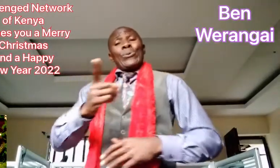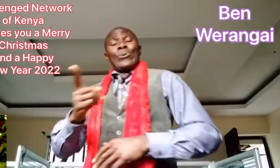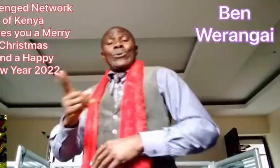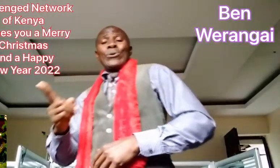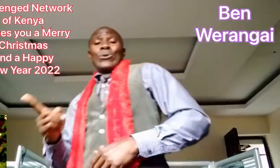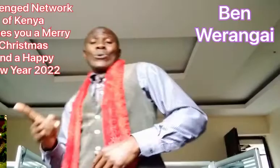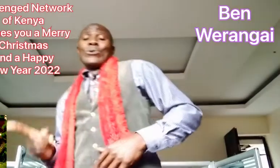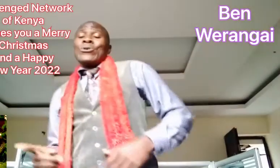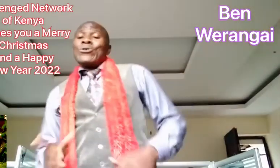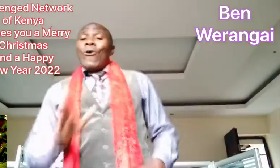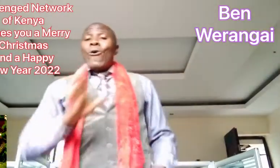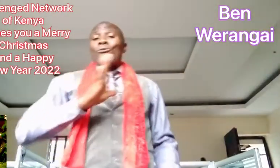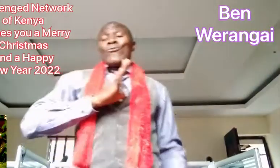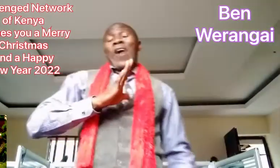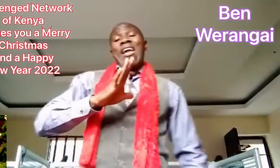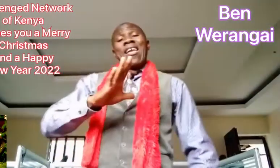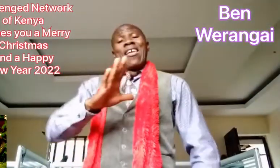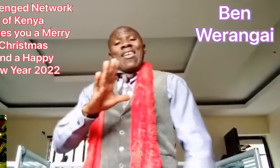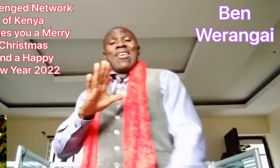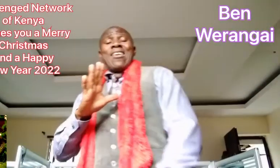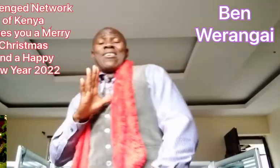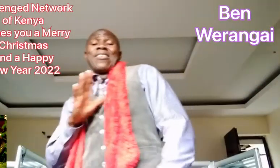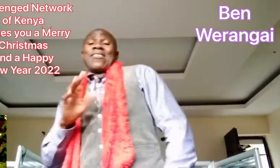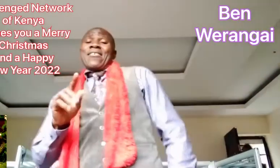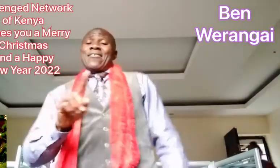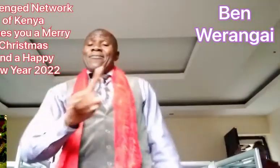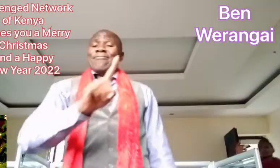you are fine.